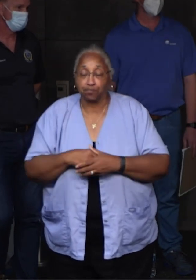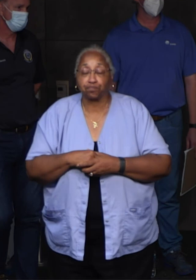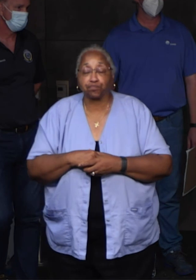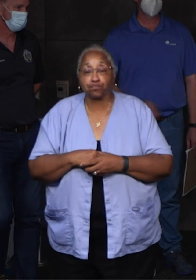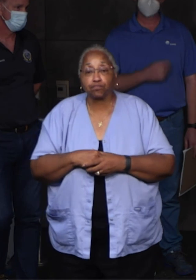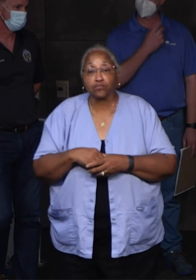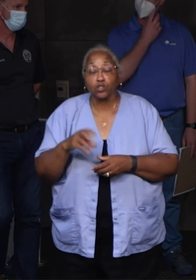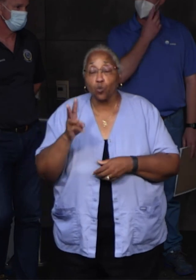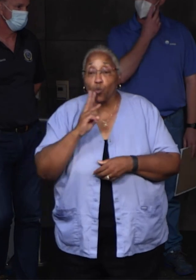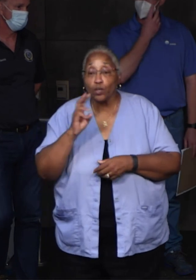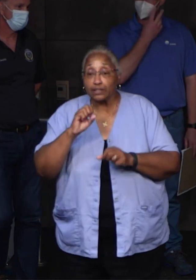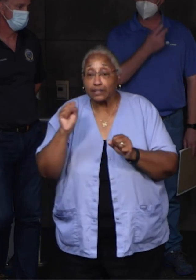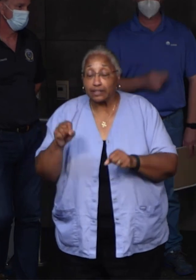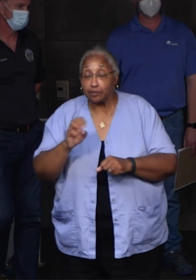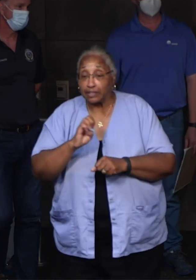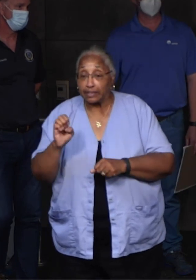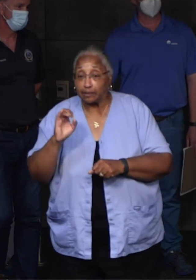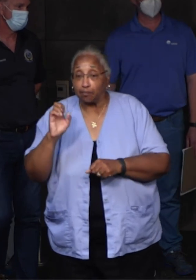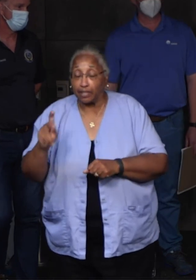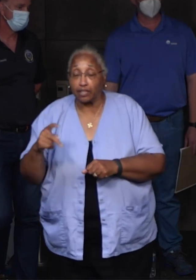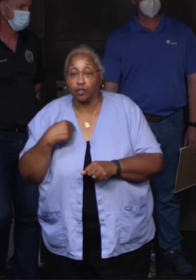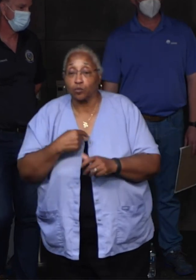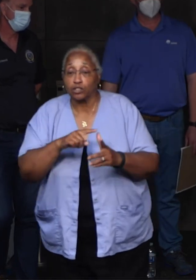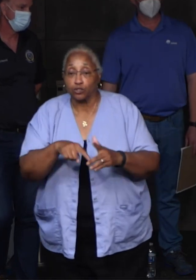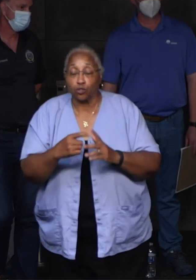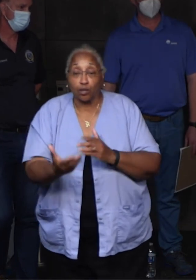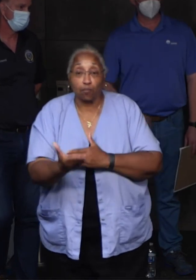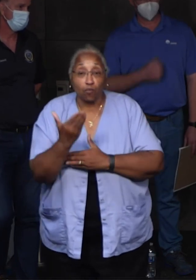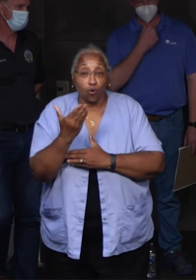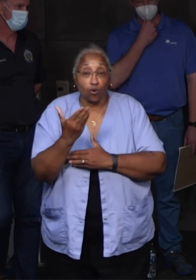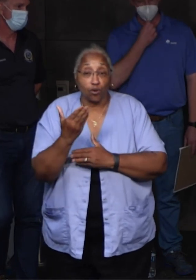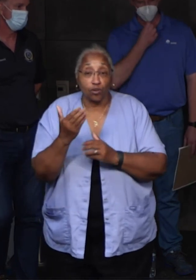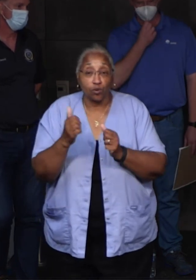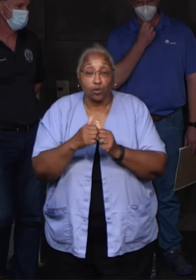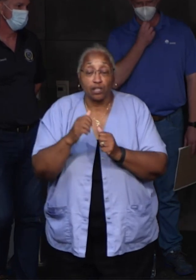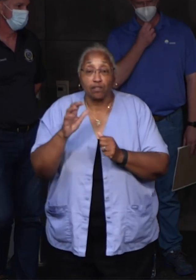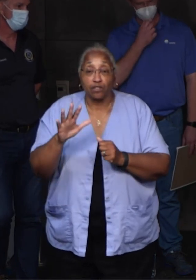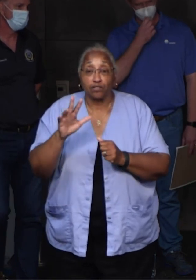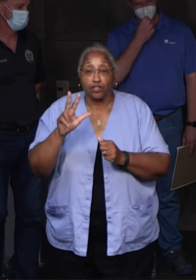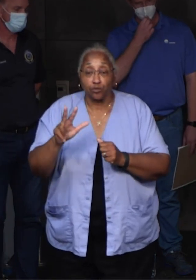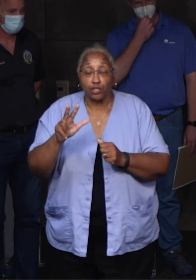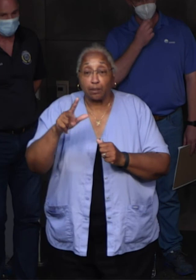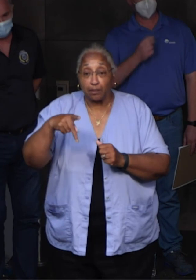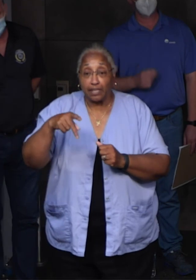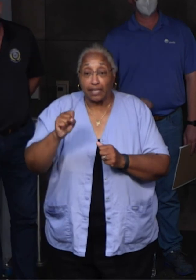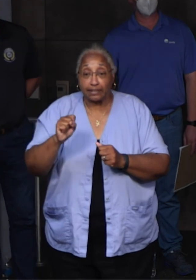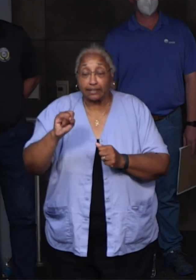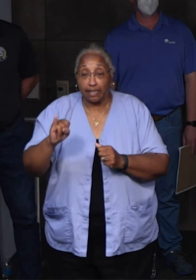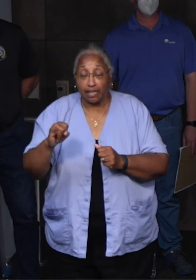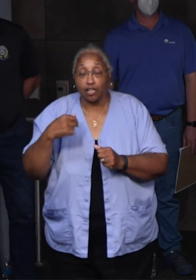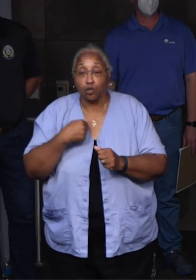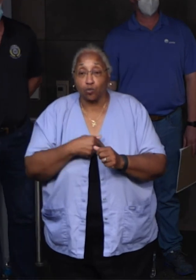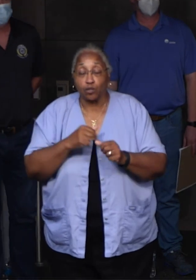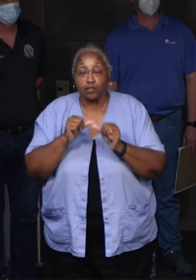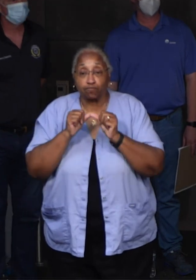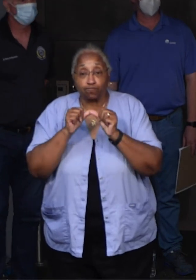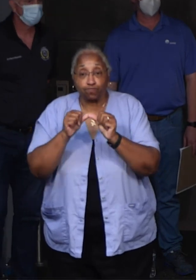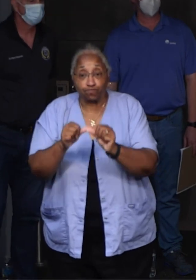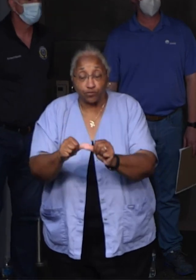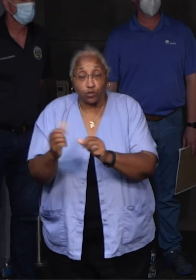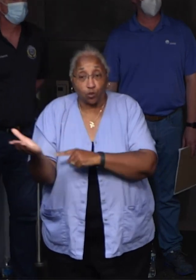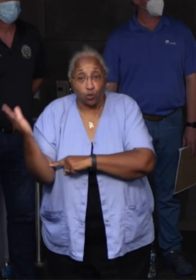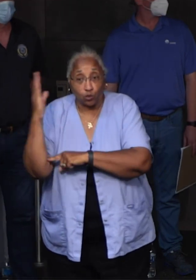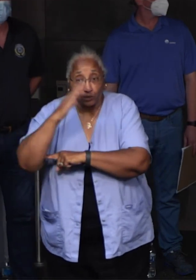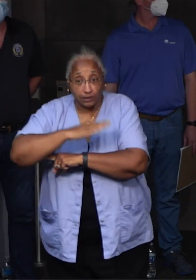the East Bank. It's good news. We started the morning at about 53 PSI at our plant, and we were able to maintain that through the